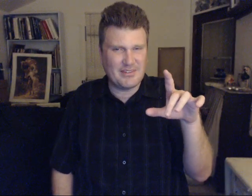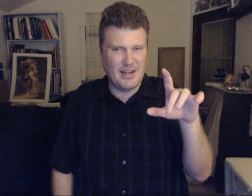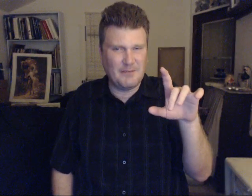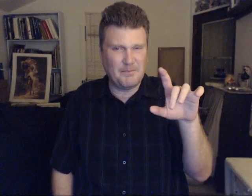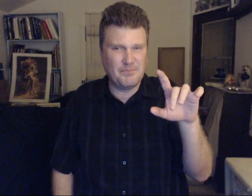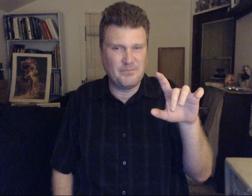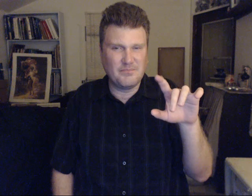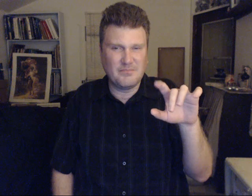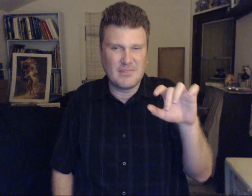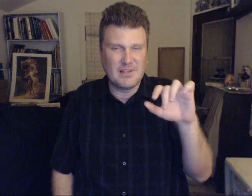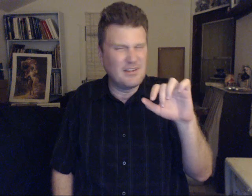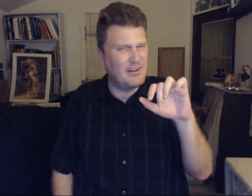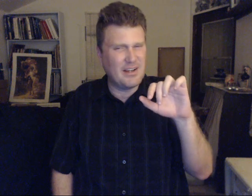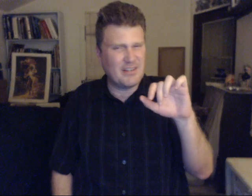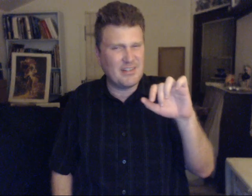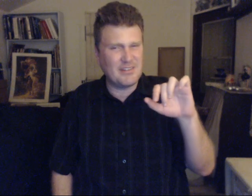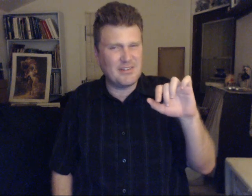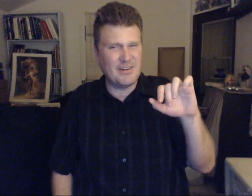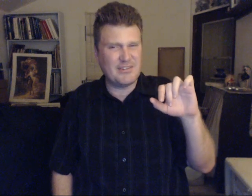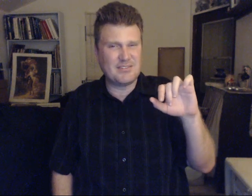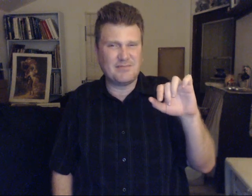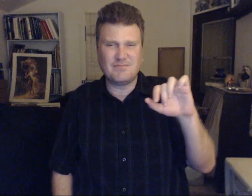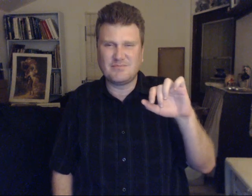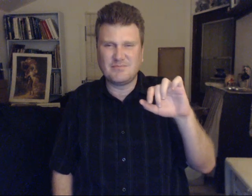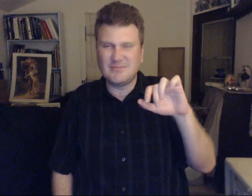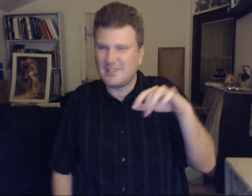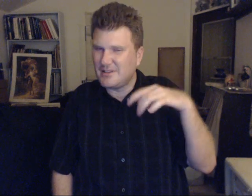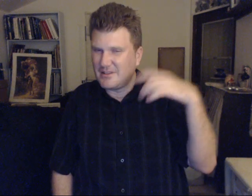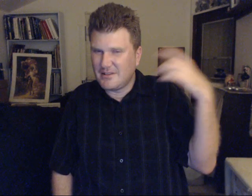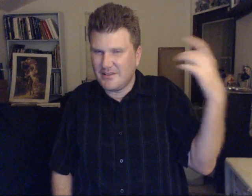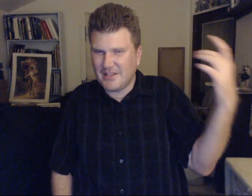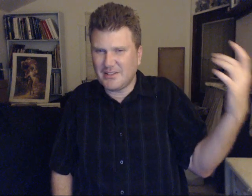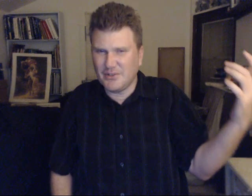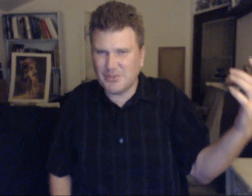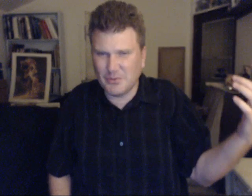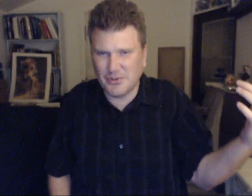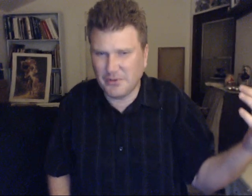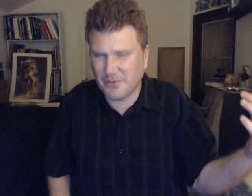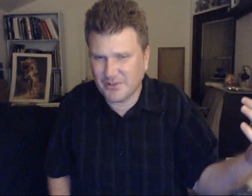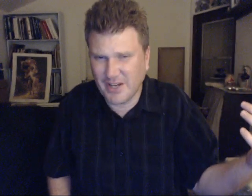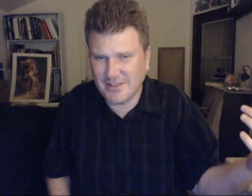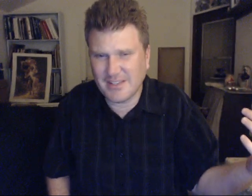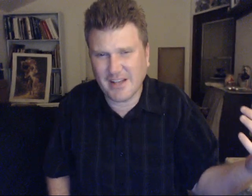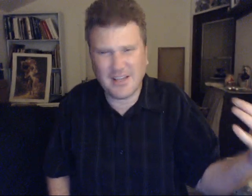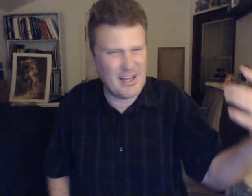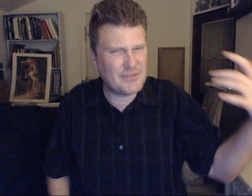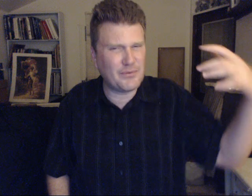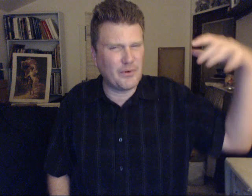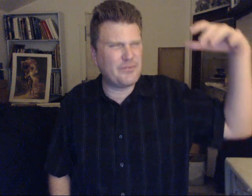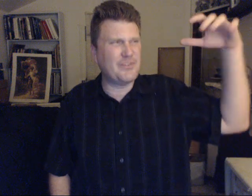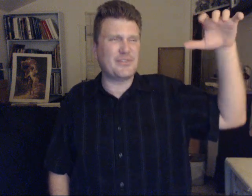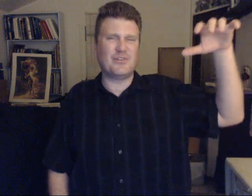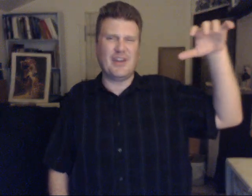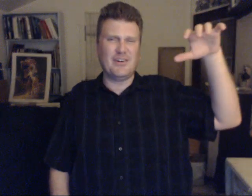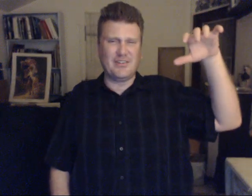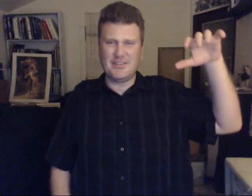time they are not connecting to us that tells you when your first contact as for physical aliens